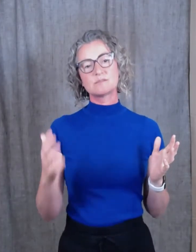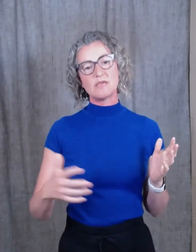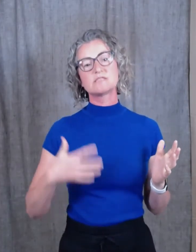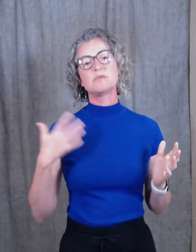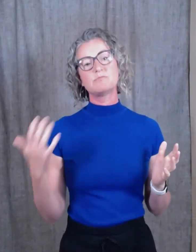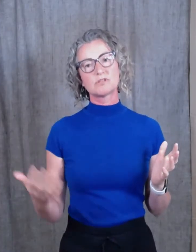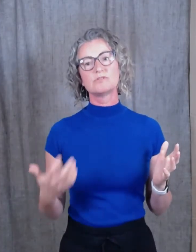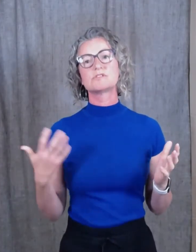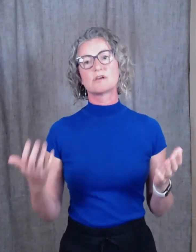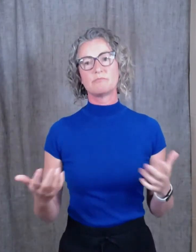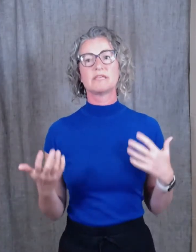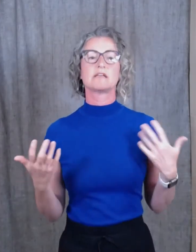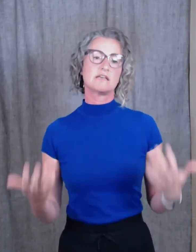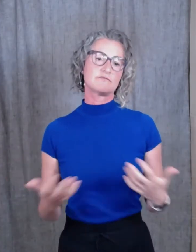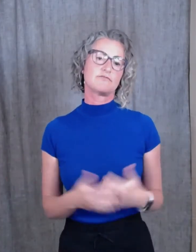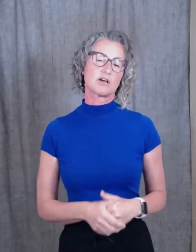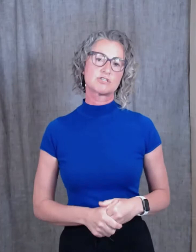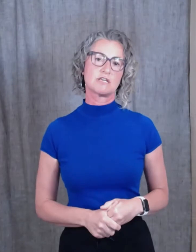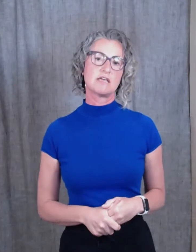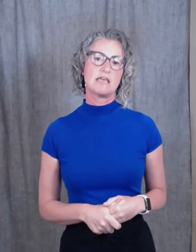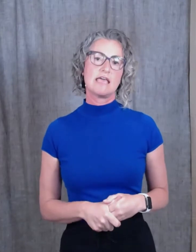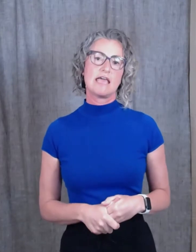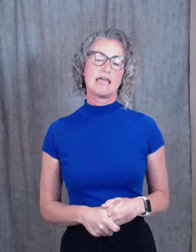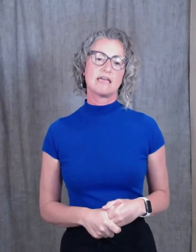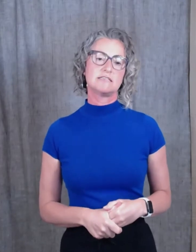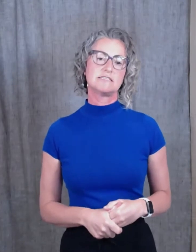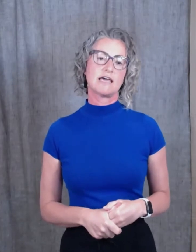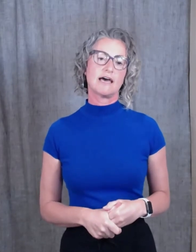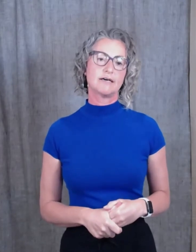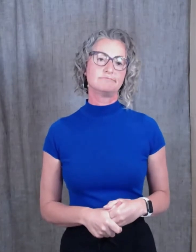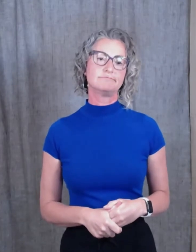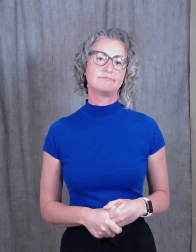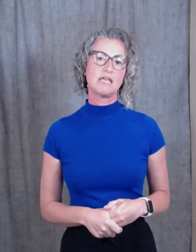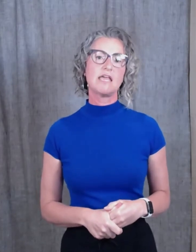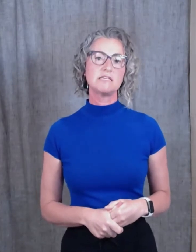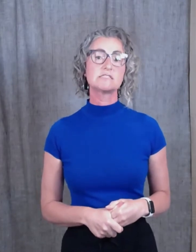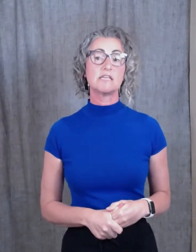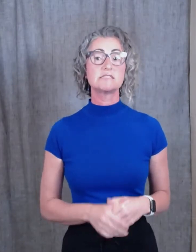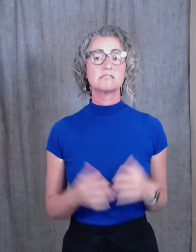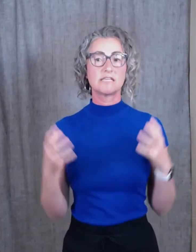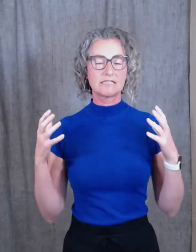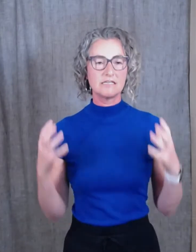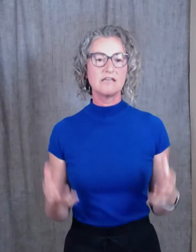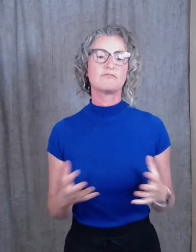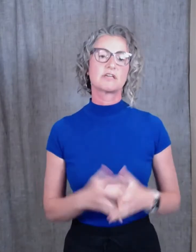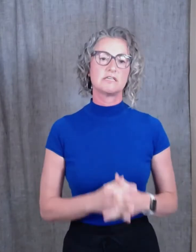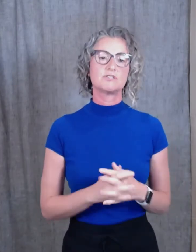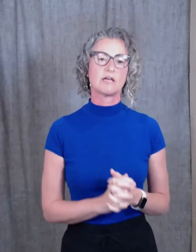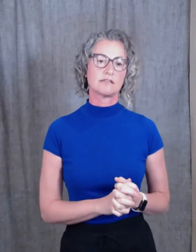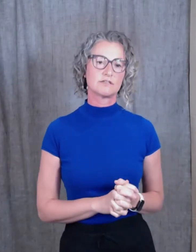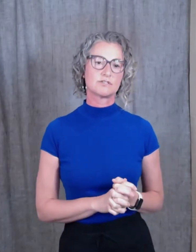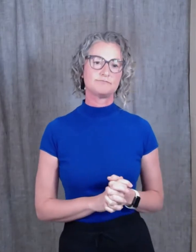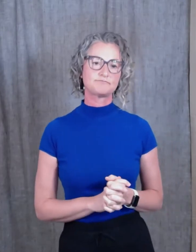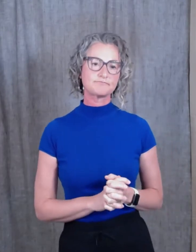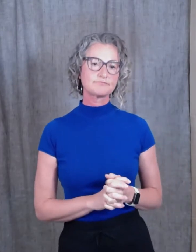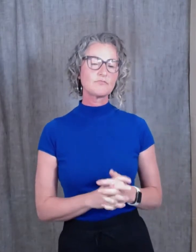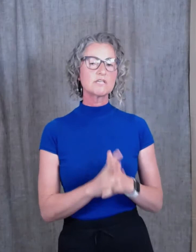people lose their ability to function. And it's a significant challenge. So